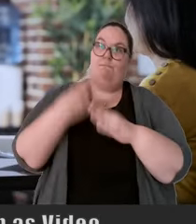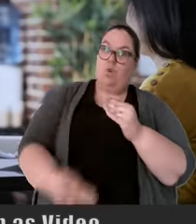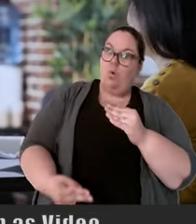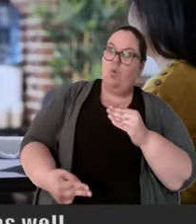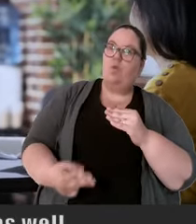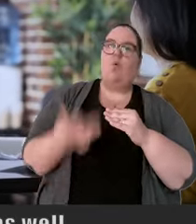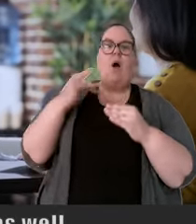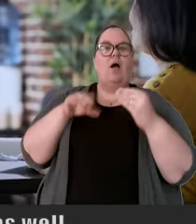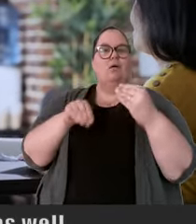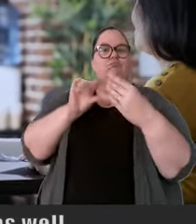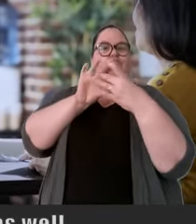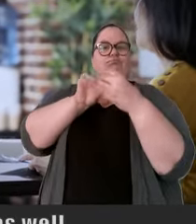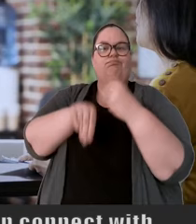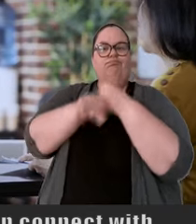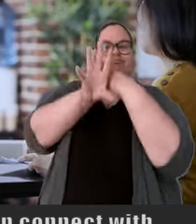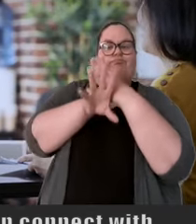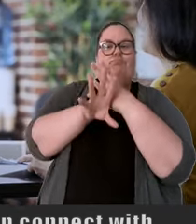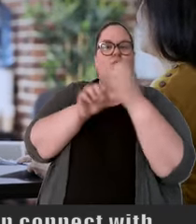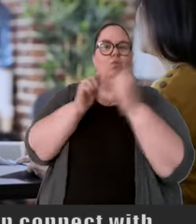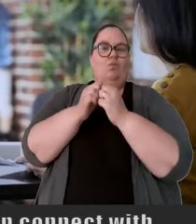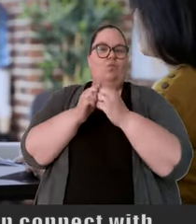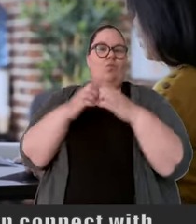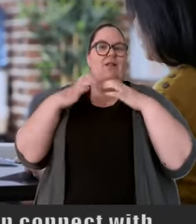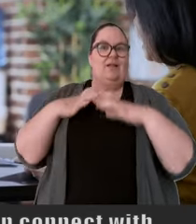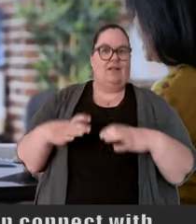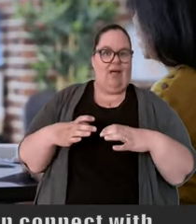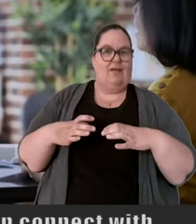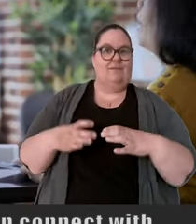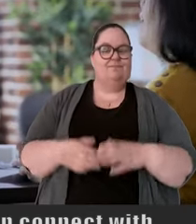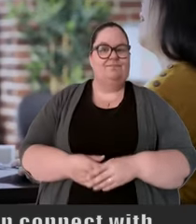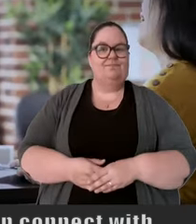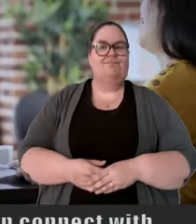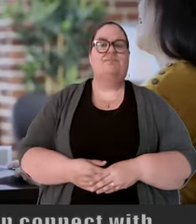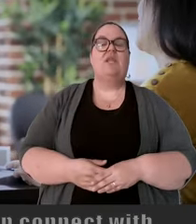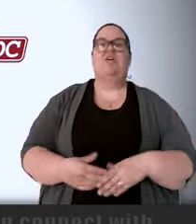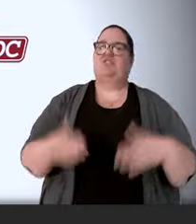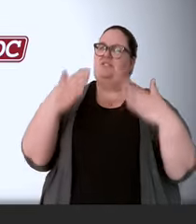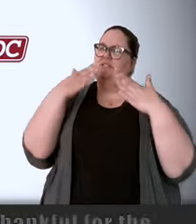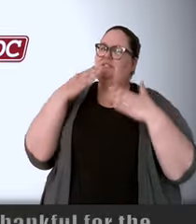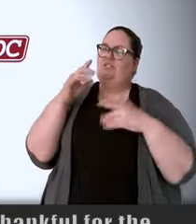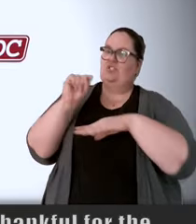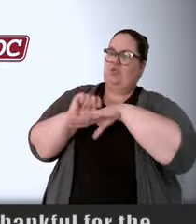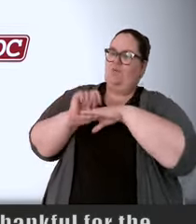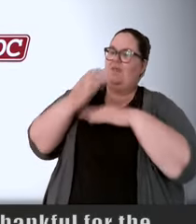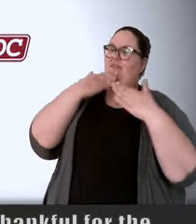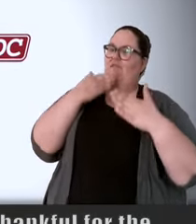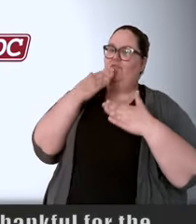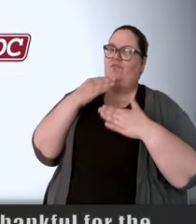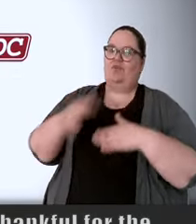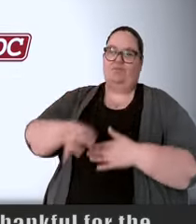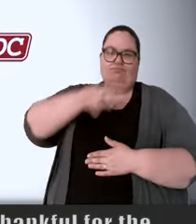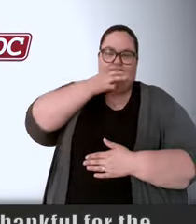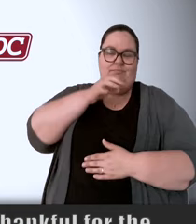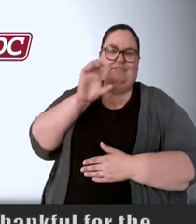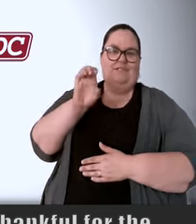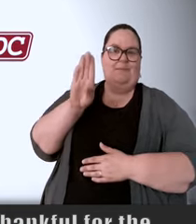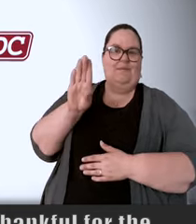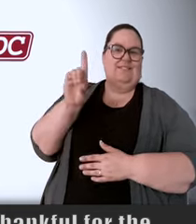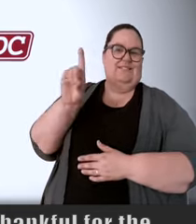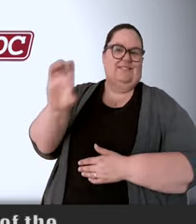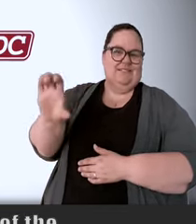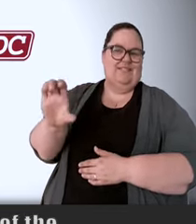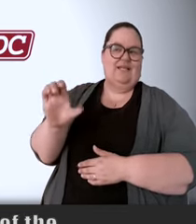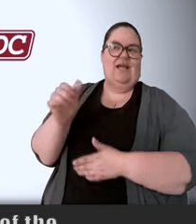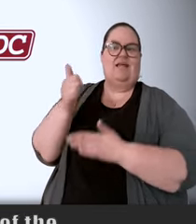services, as well as Zoom so she can connect with clients and stakeholders. Tobe is thankful for the support and